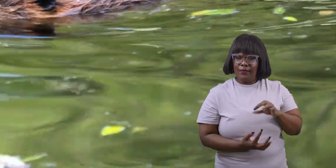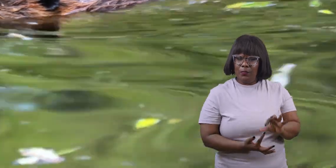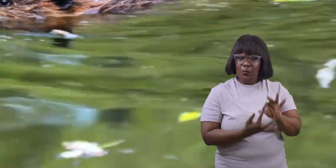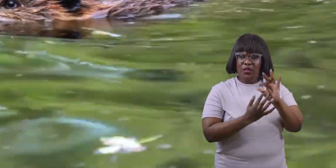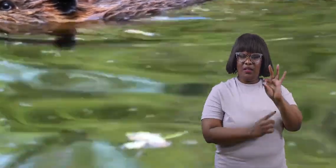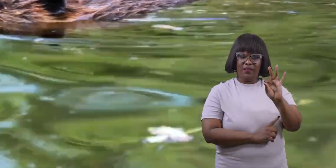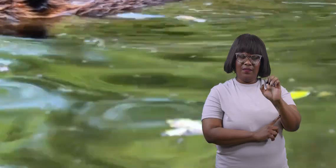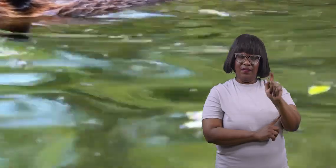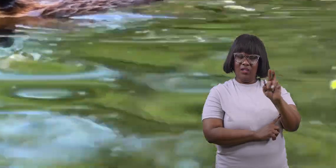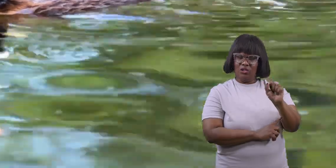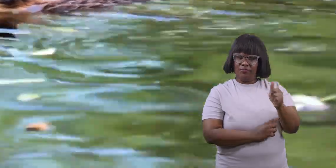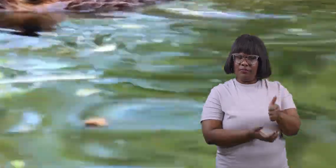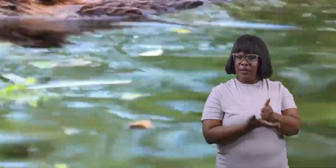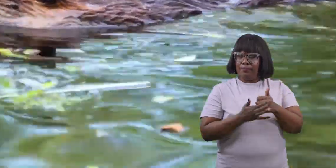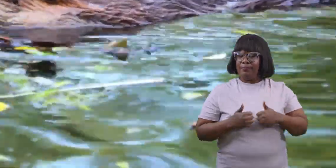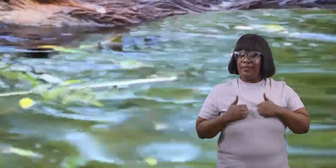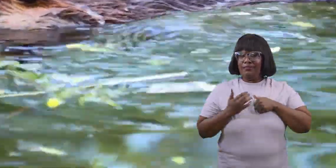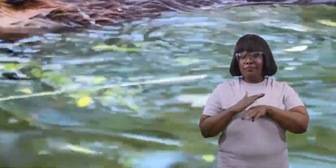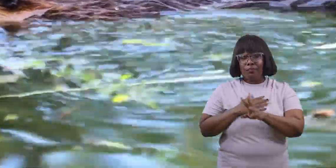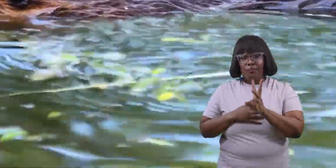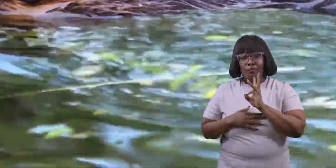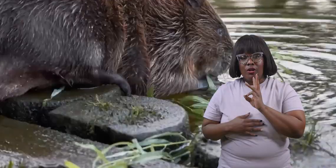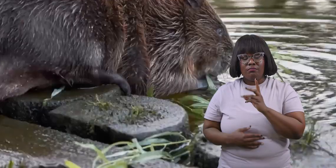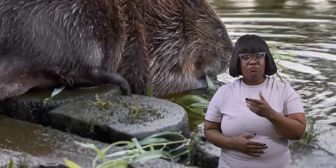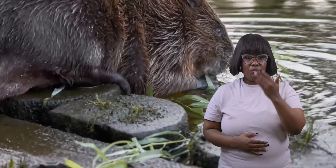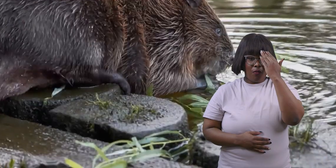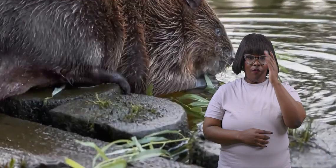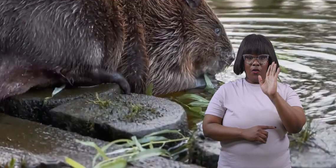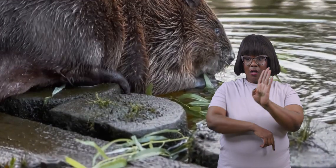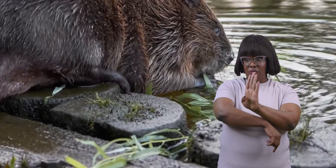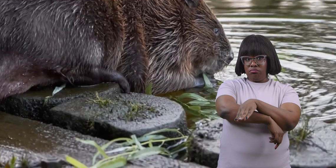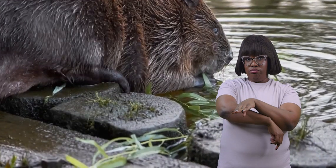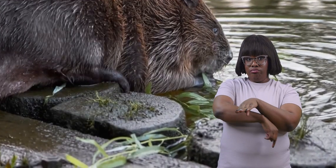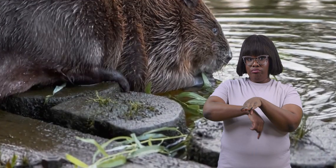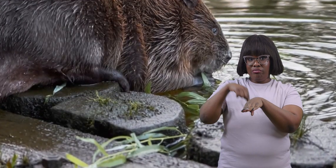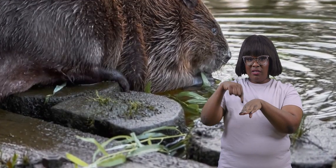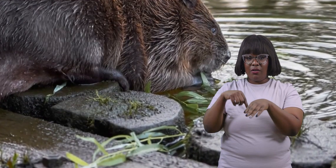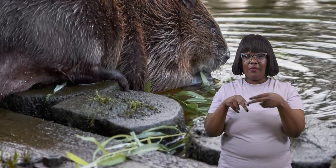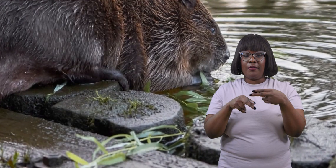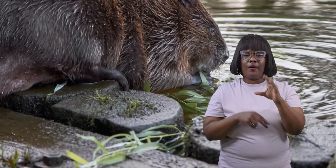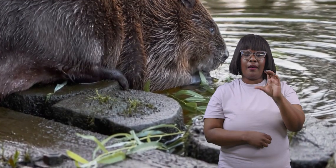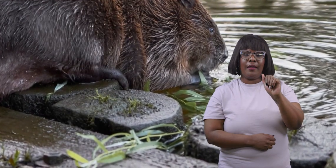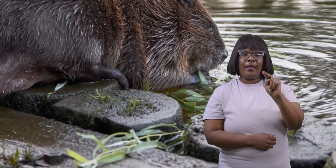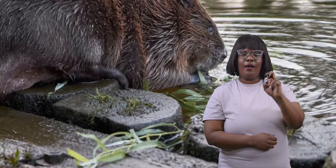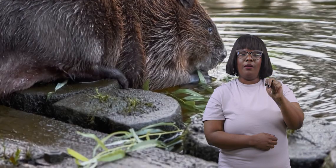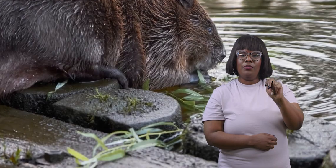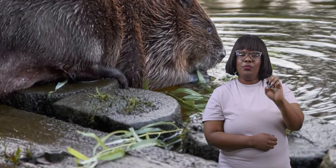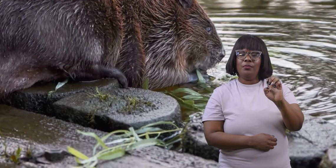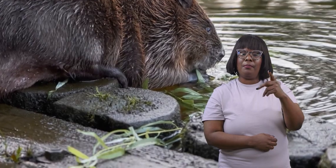have unique features that help them live in water they are known for their flat tails that look like a canoe paddle